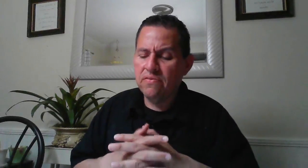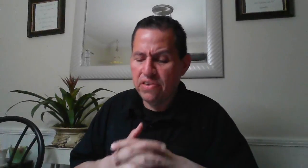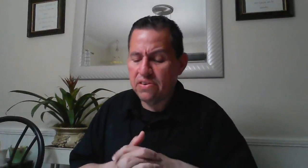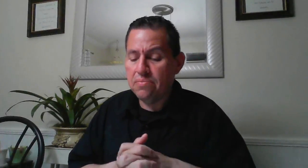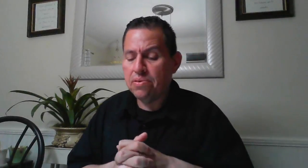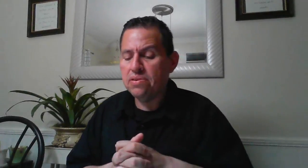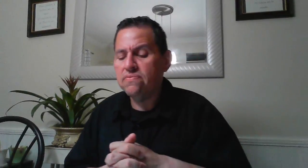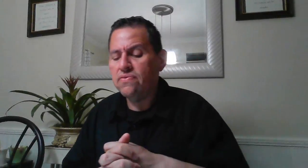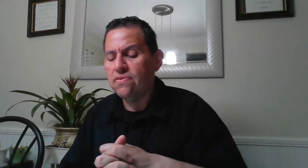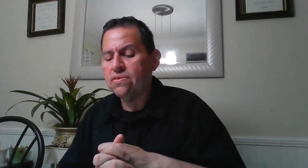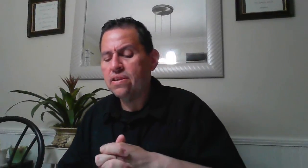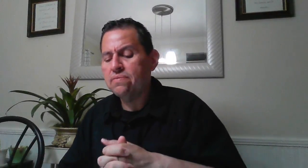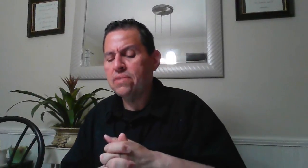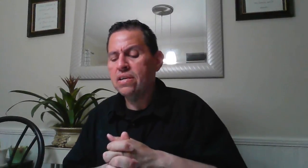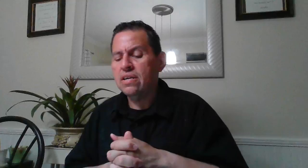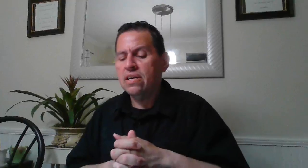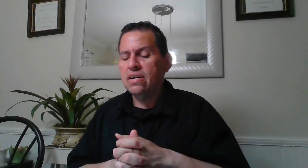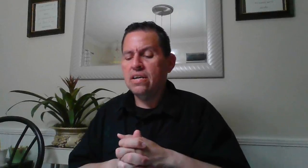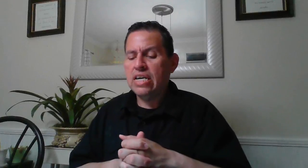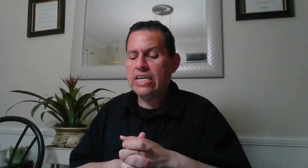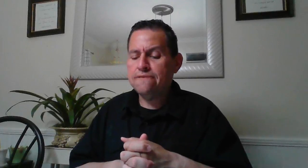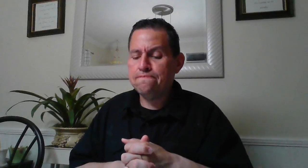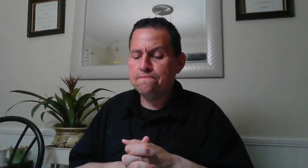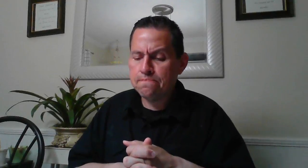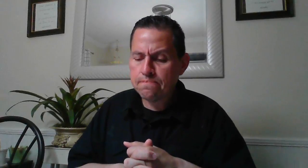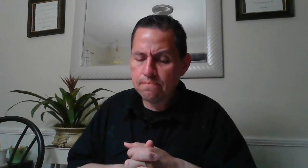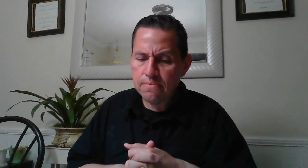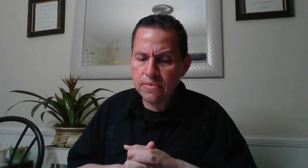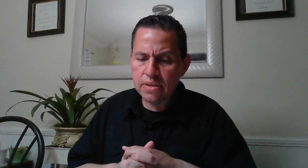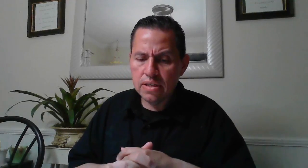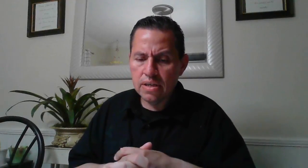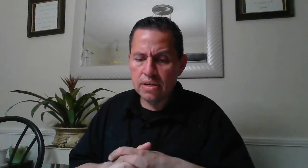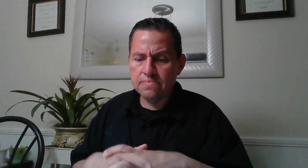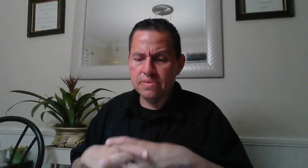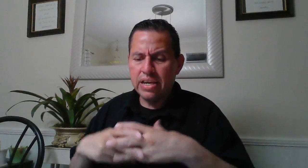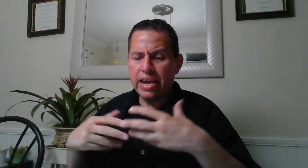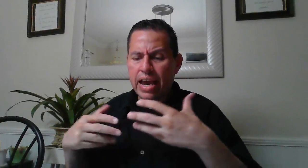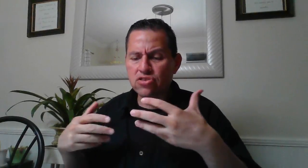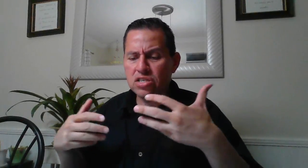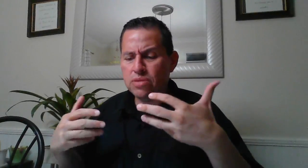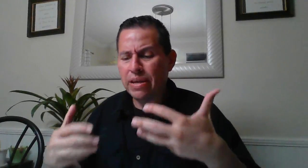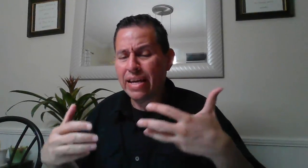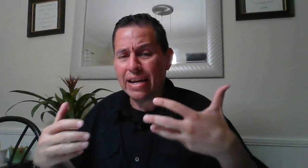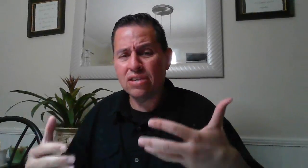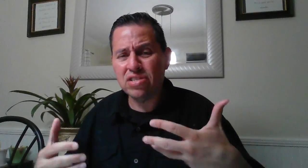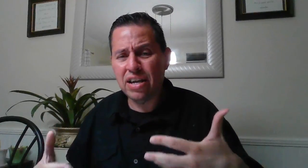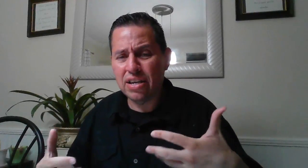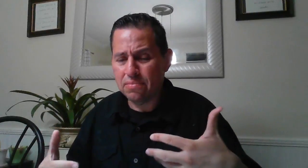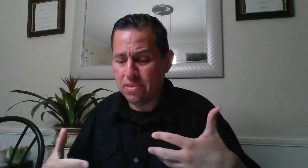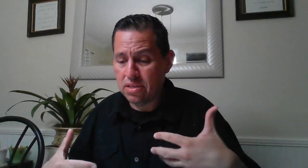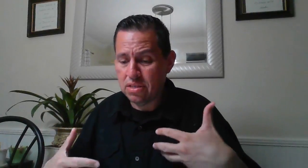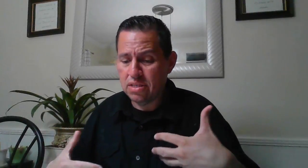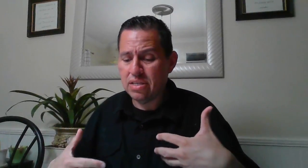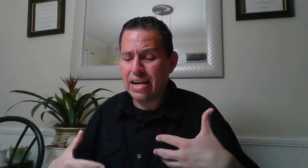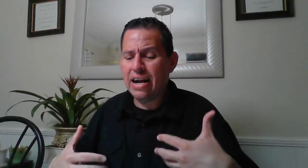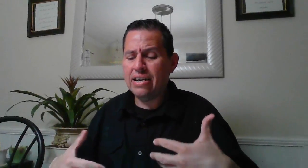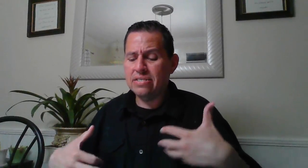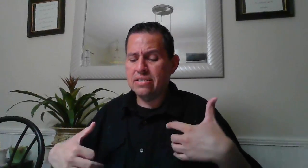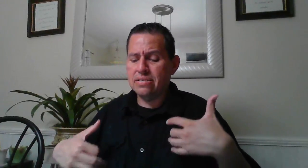very important for them and they actually spend a lot of time this this guys this